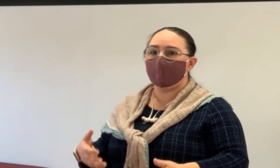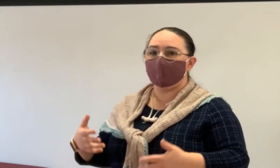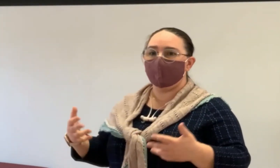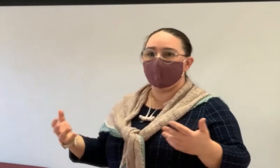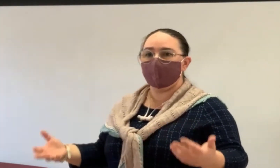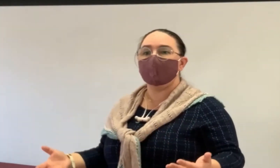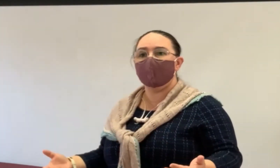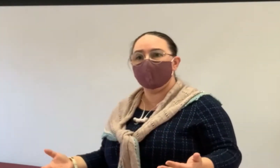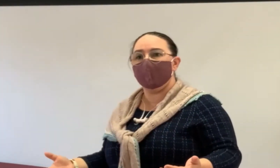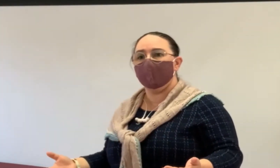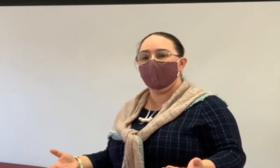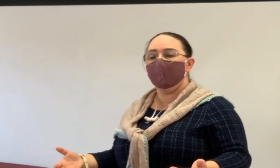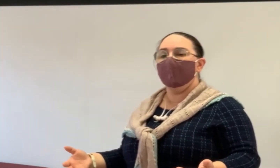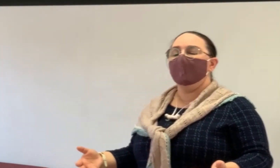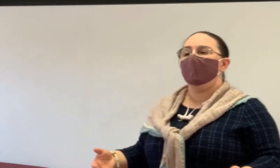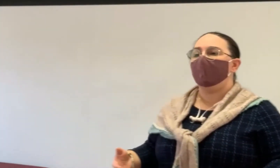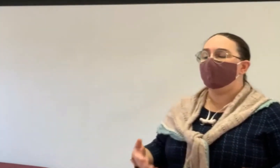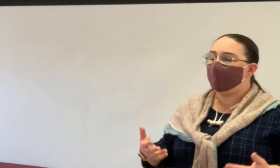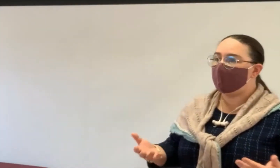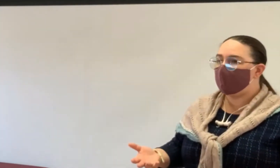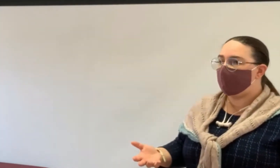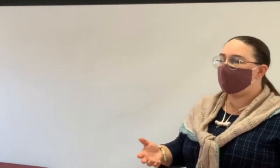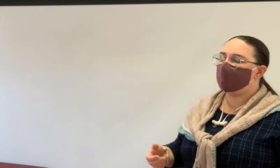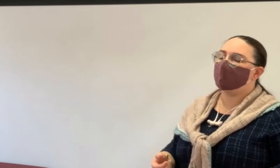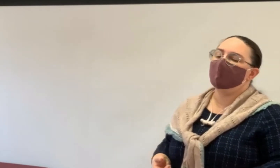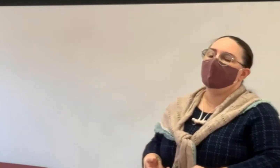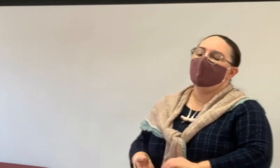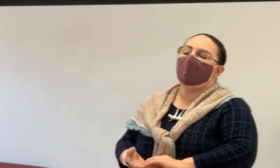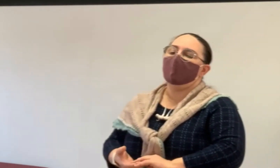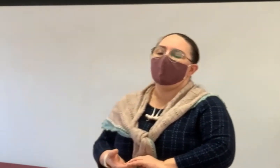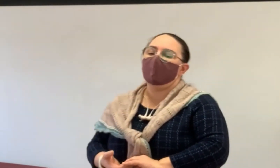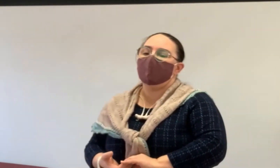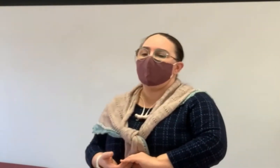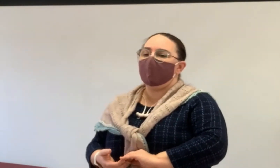today, is it going to stay that way? Can you maintain it?